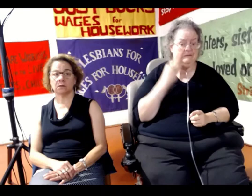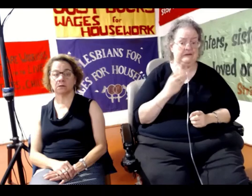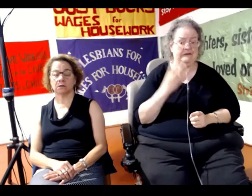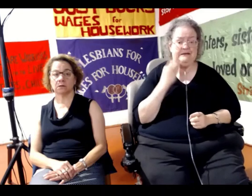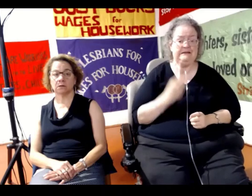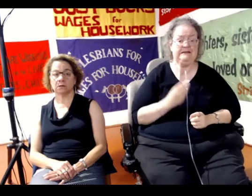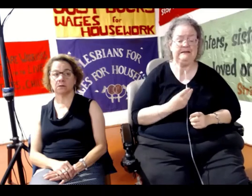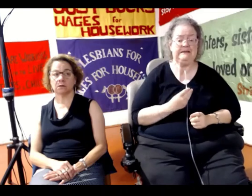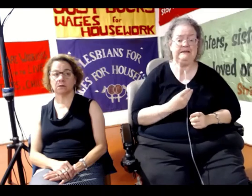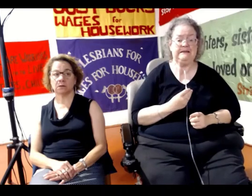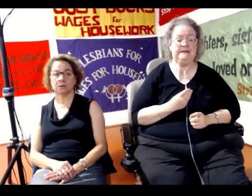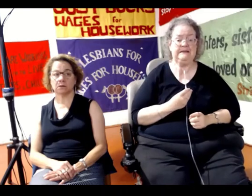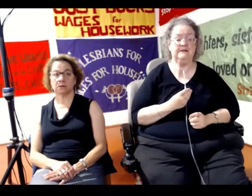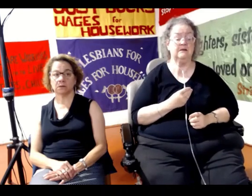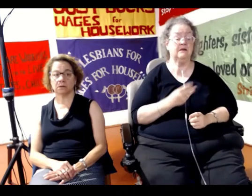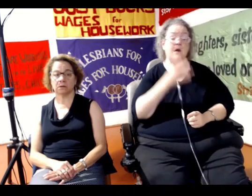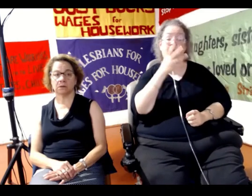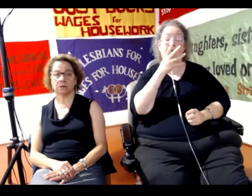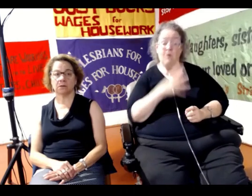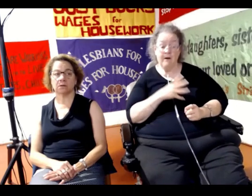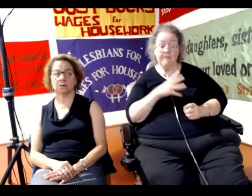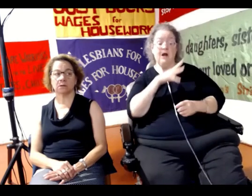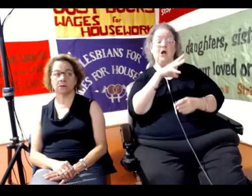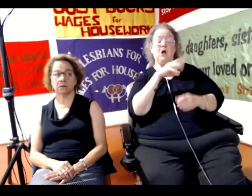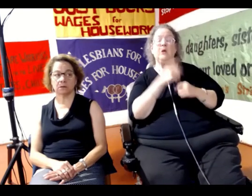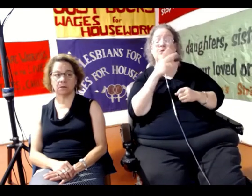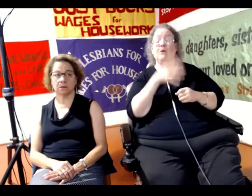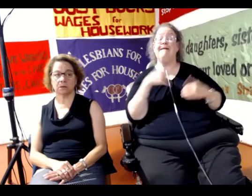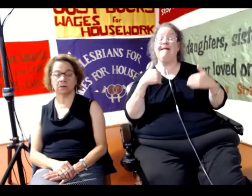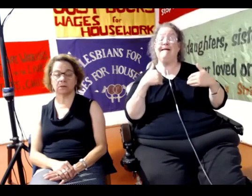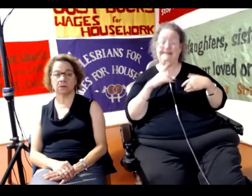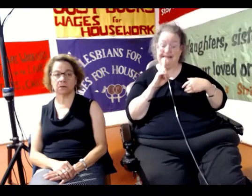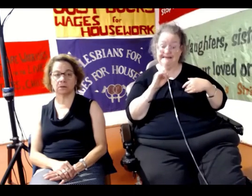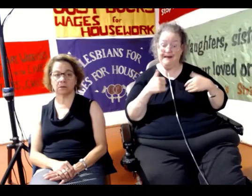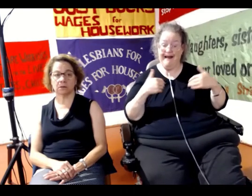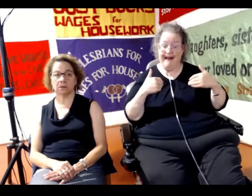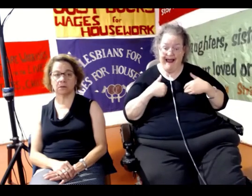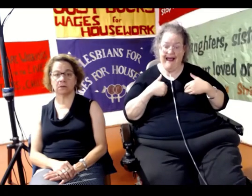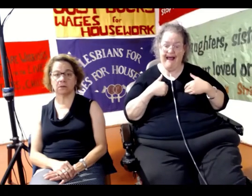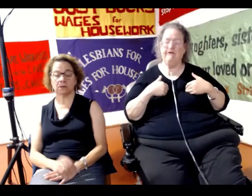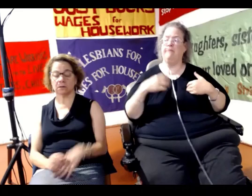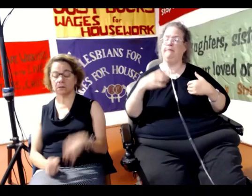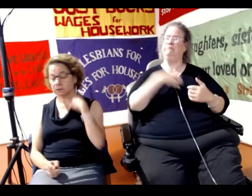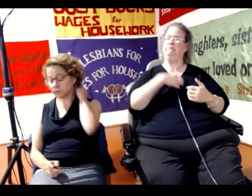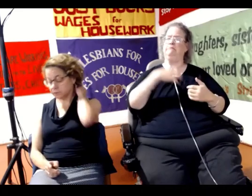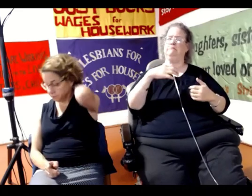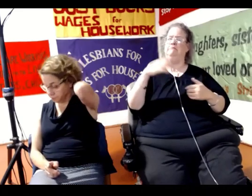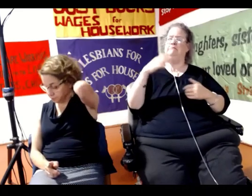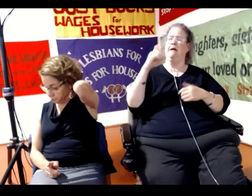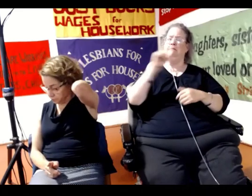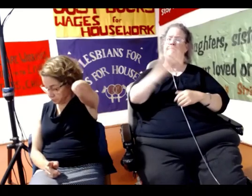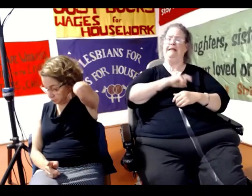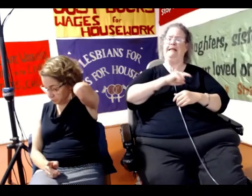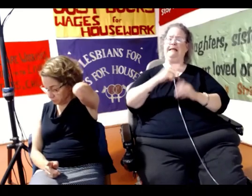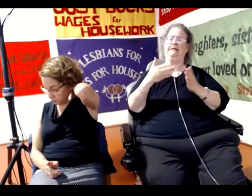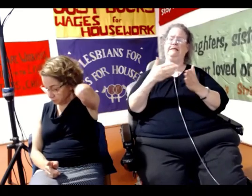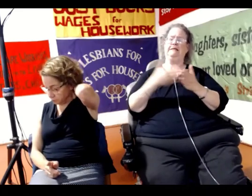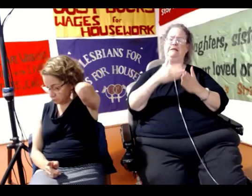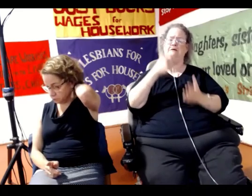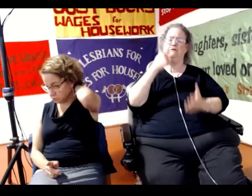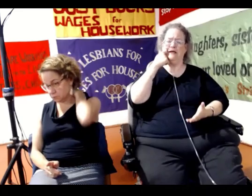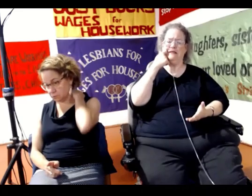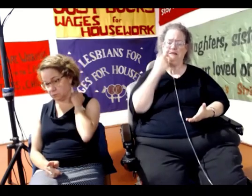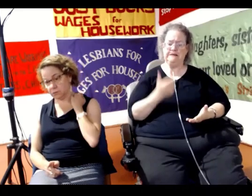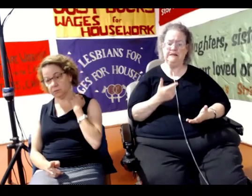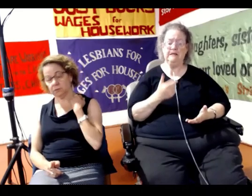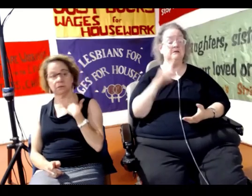Women, including women with disabilities, have been complaining about police racism and everything else. Not only black women